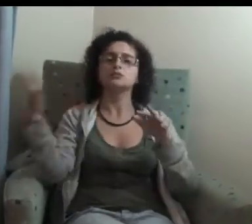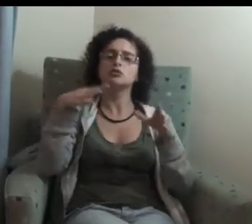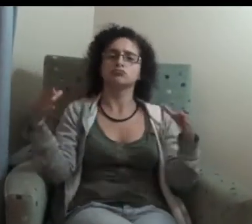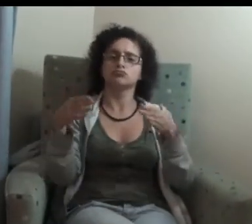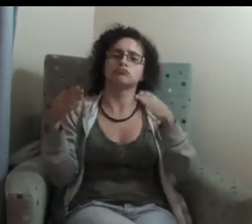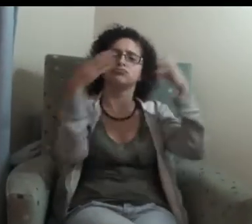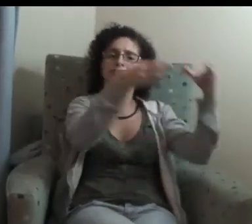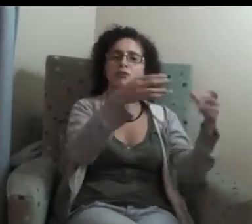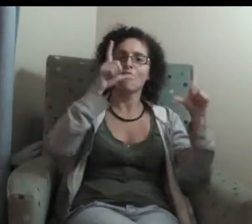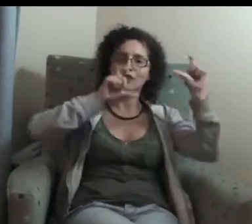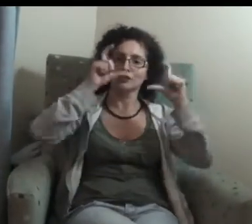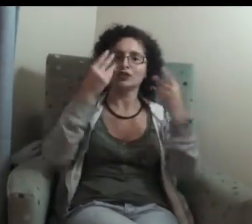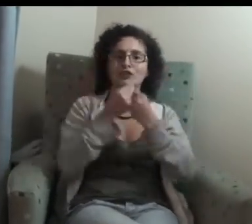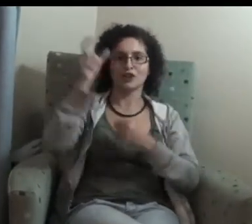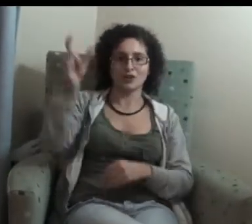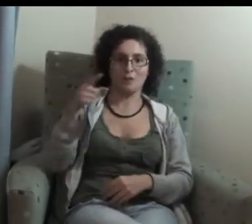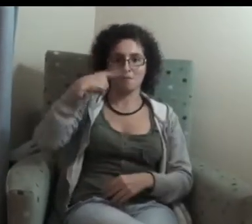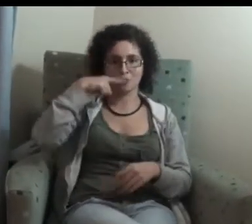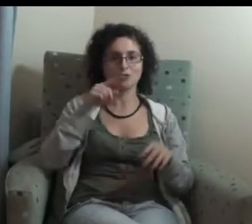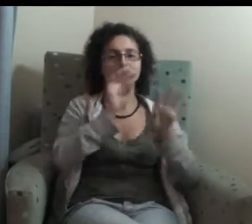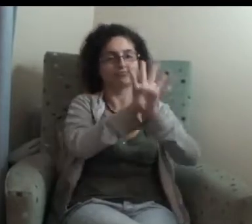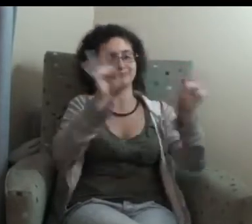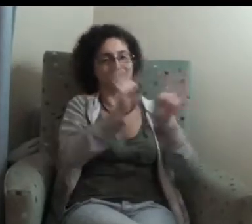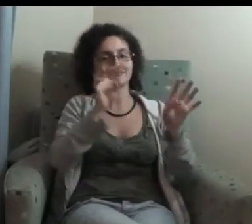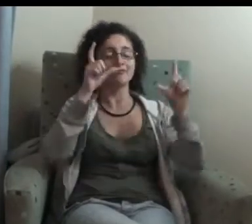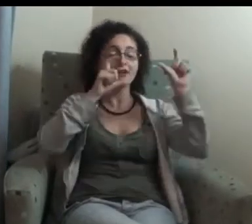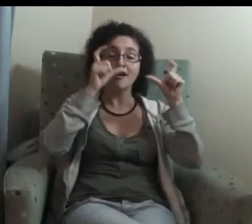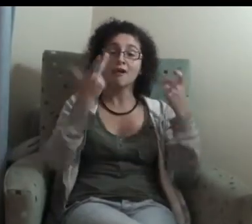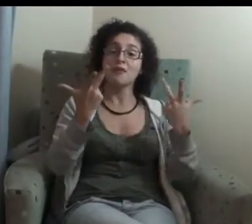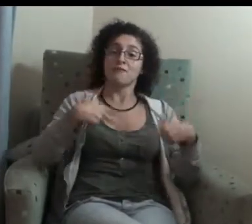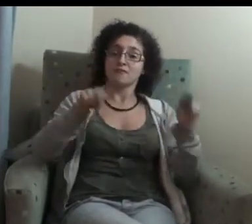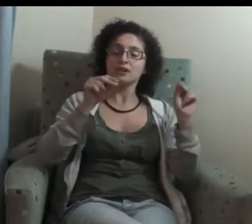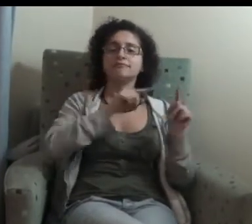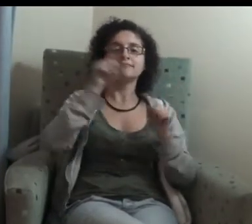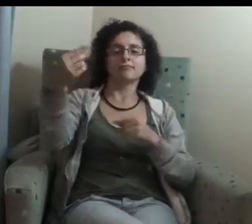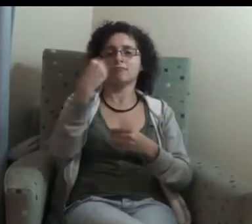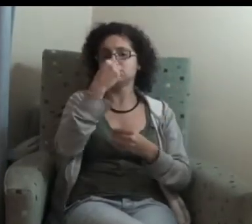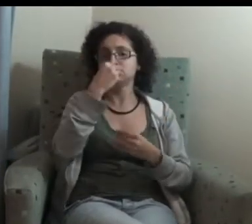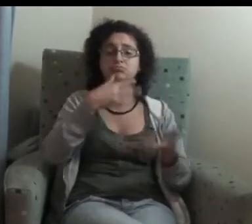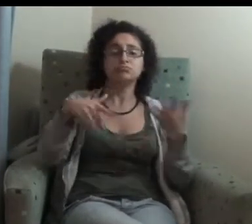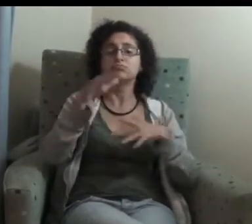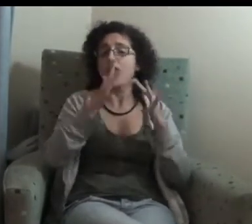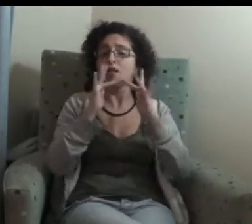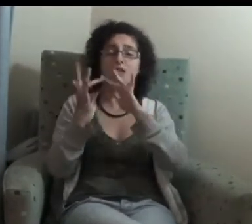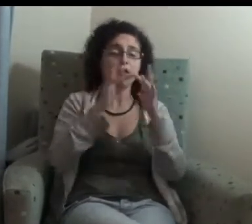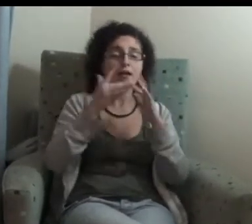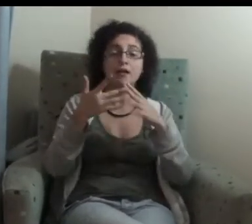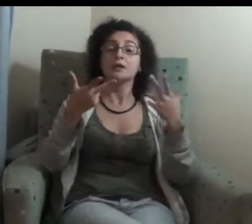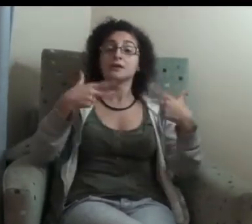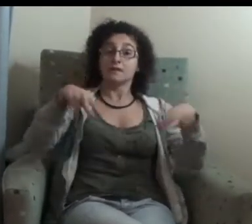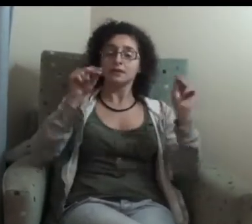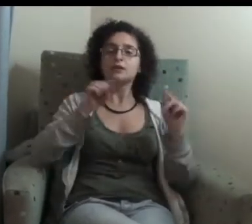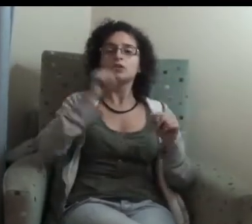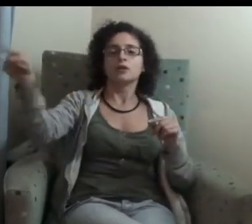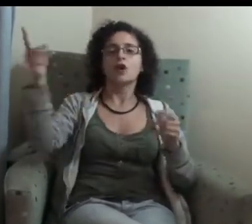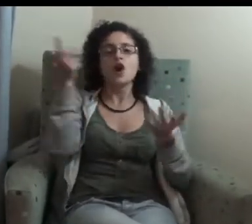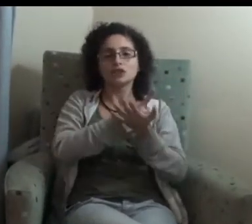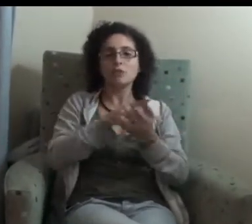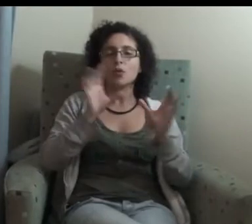read the suggestion of a couple of games in the 1950s. they all got to be in the Springboks here. Don Clark, so six penalty goals. Do you remember those?